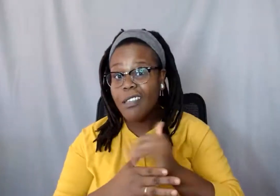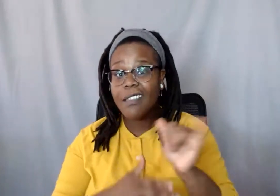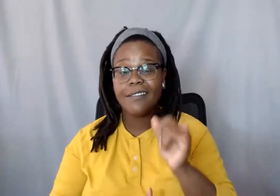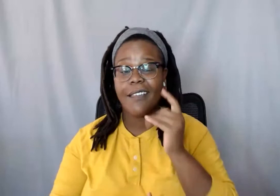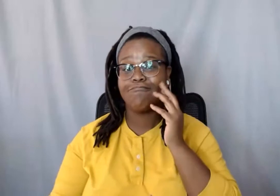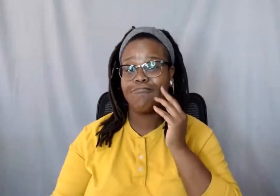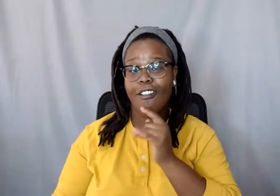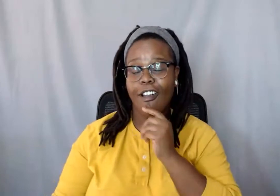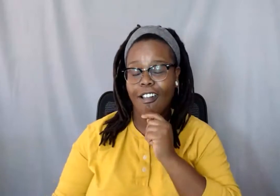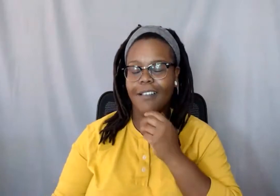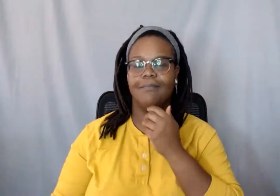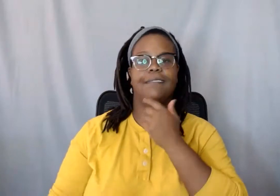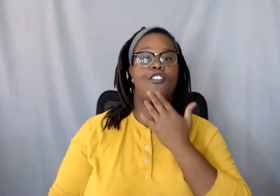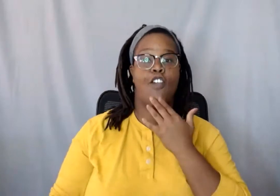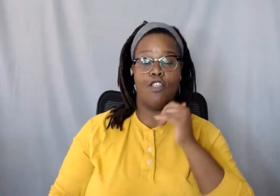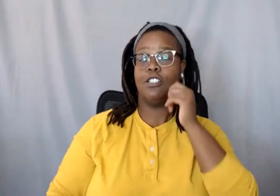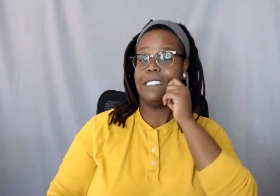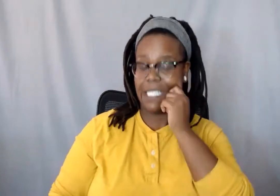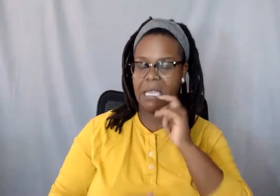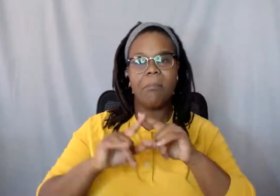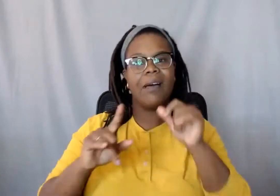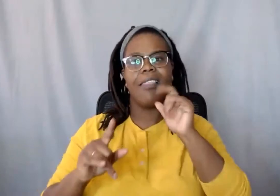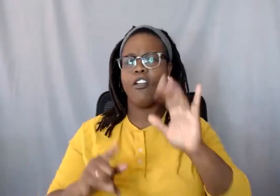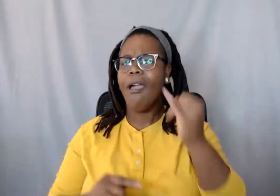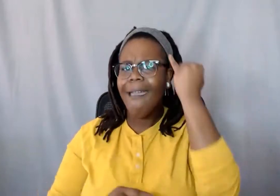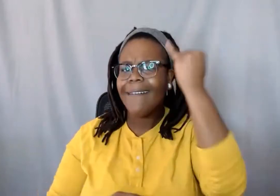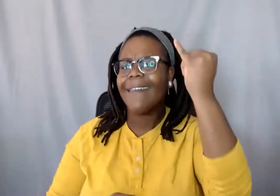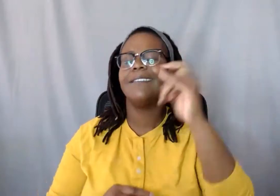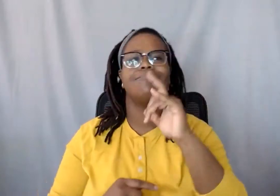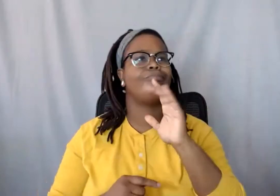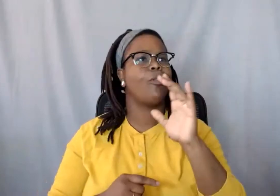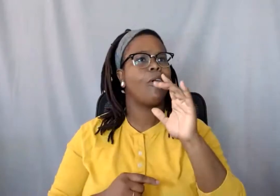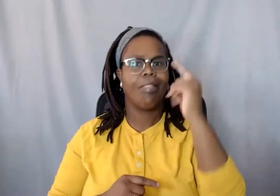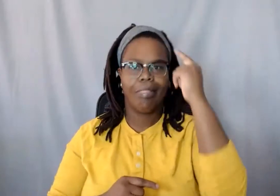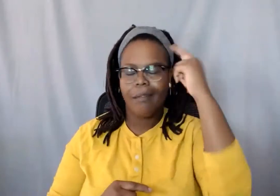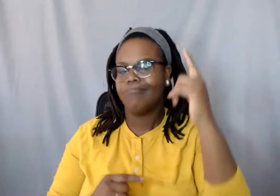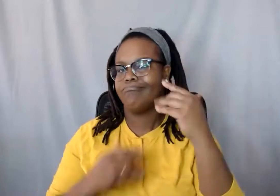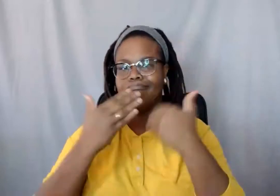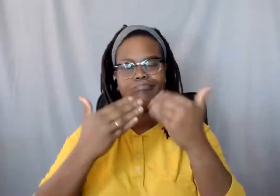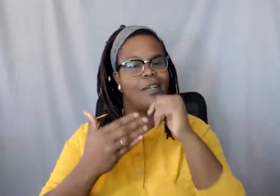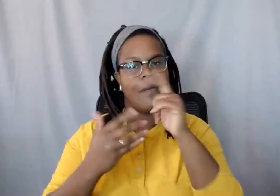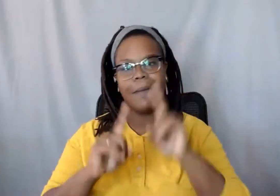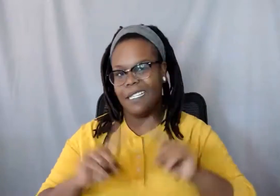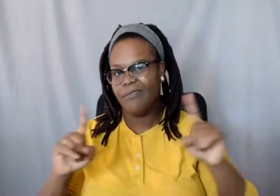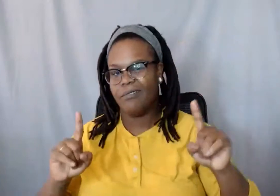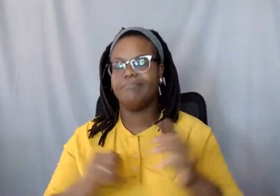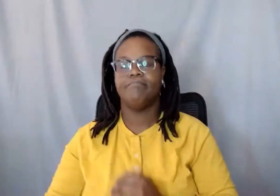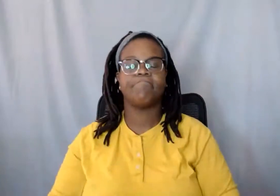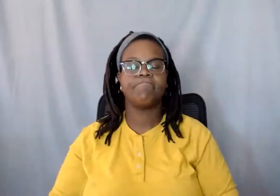economics. might have different ideologies of social issues. might have different ideologies in terms of your interests,